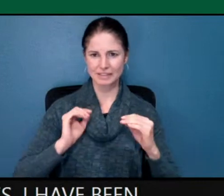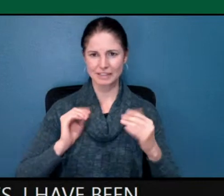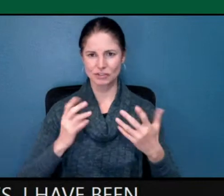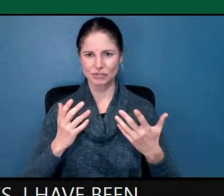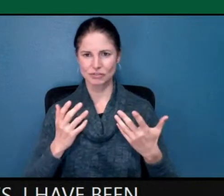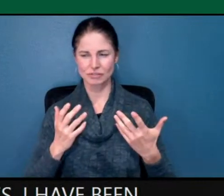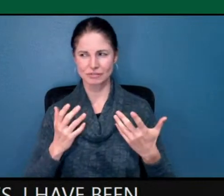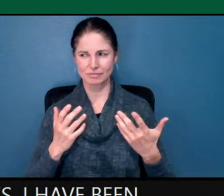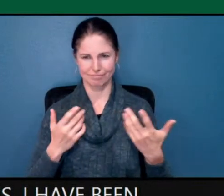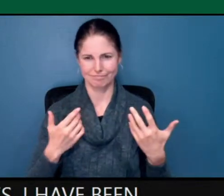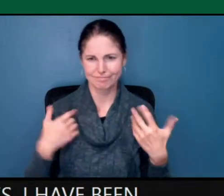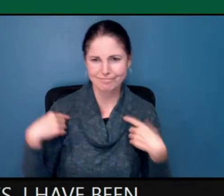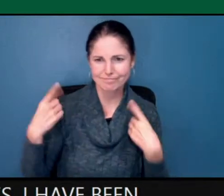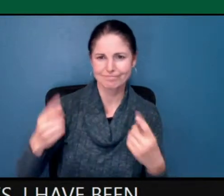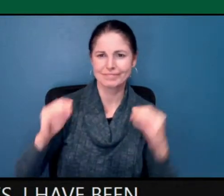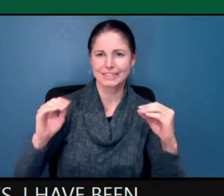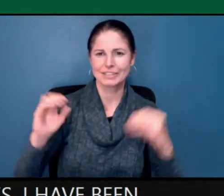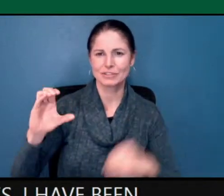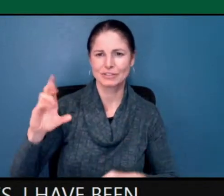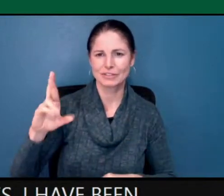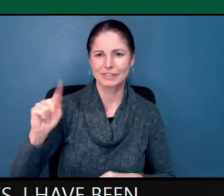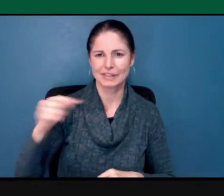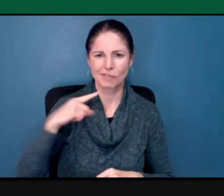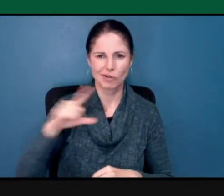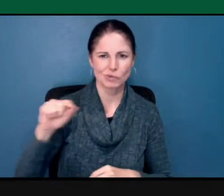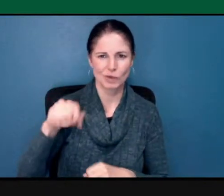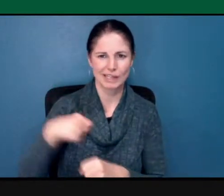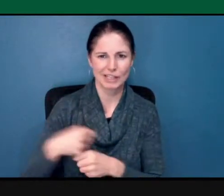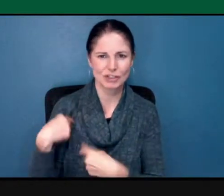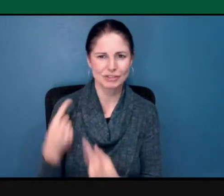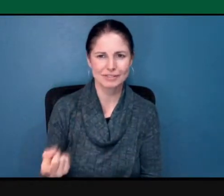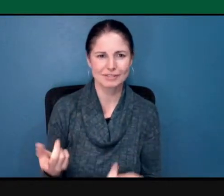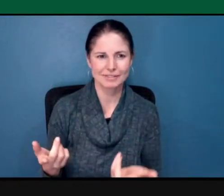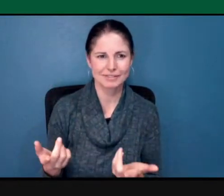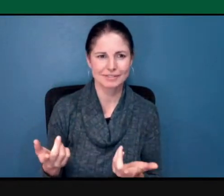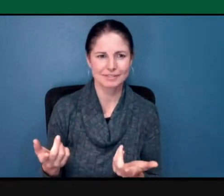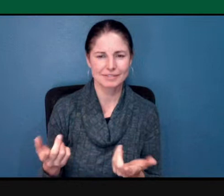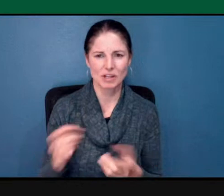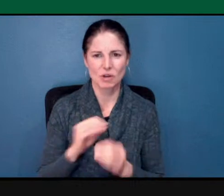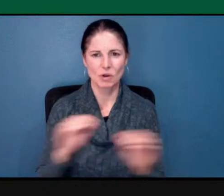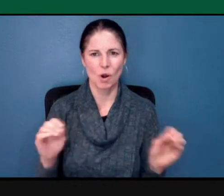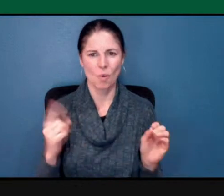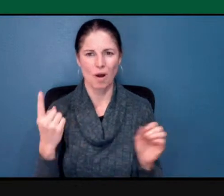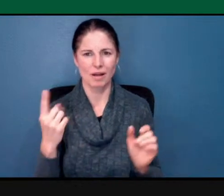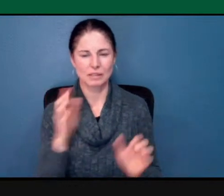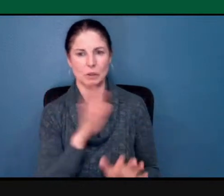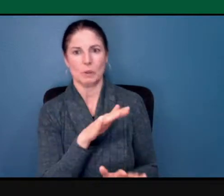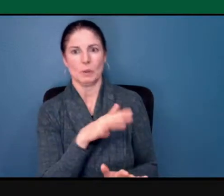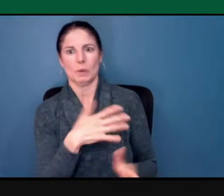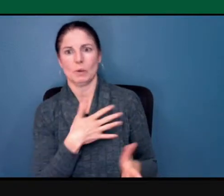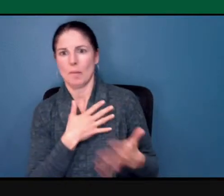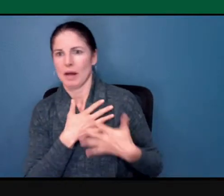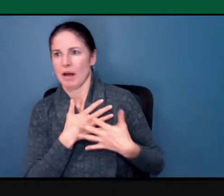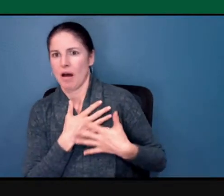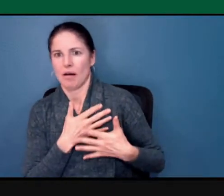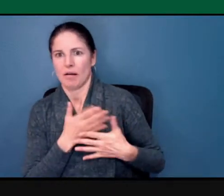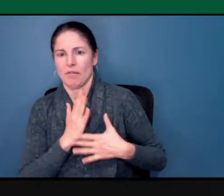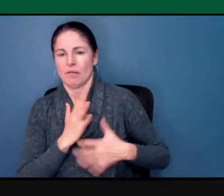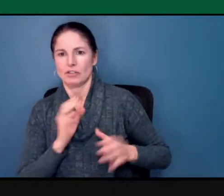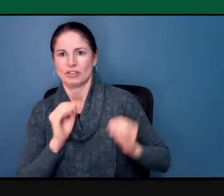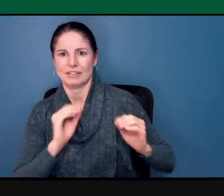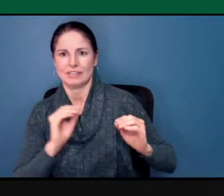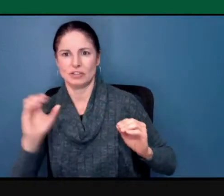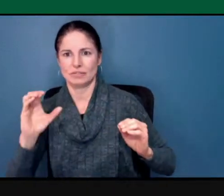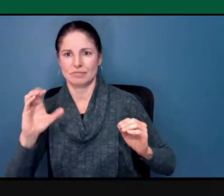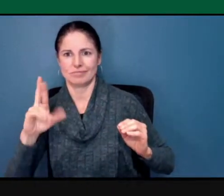Sacramento State for 20 years. And no one has ever said, oh, my God, she's teaching critical race theory. I mean, so we know